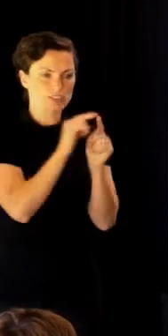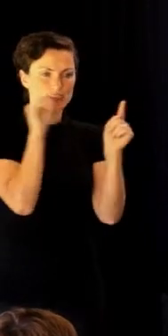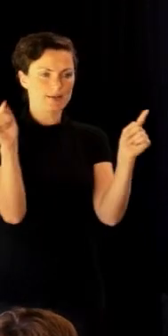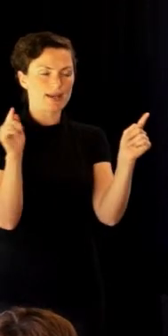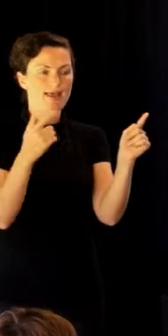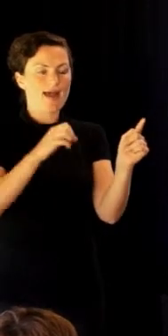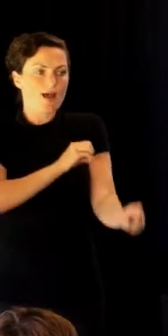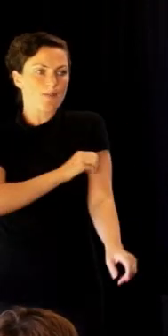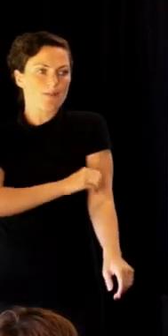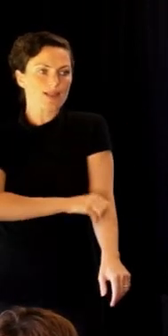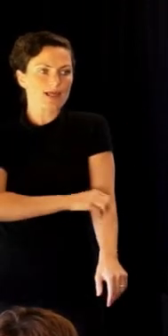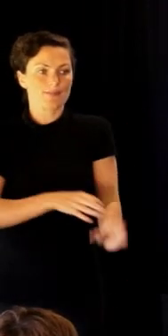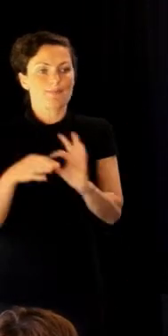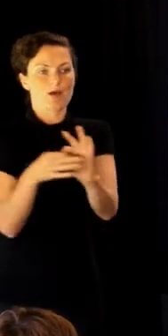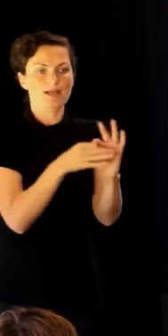that binds us.